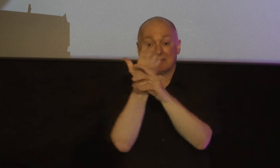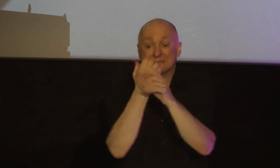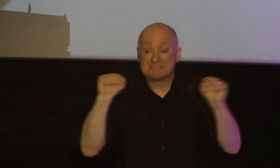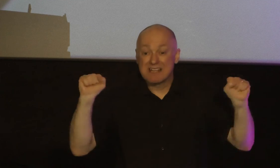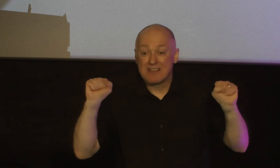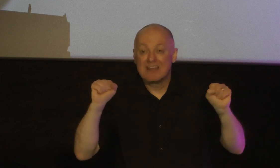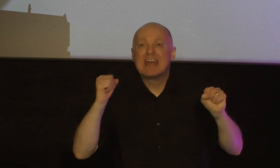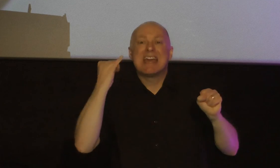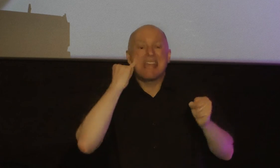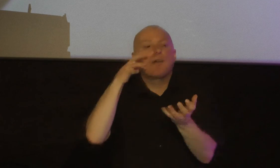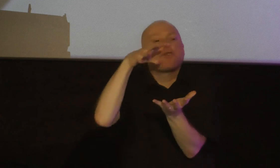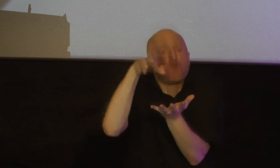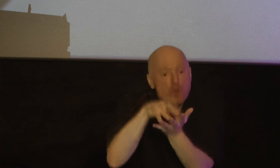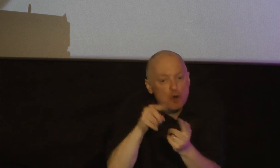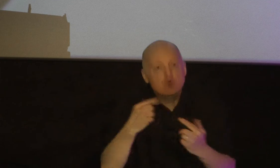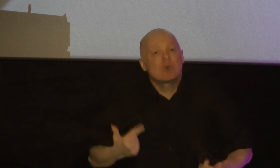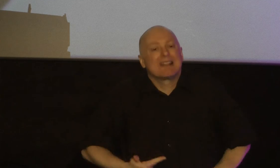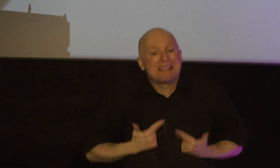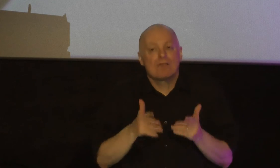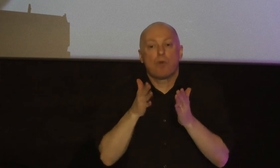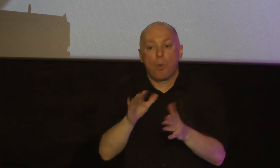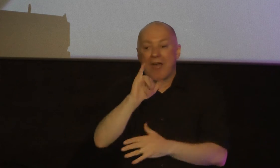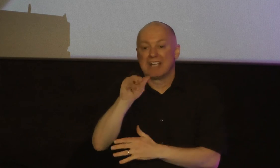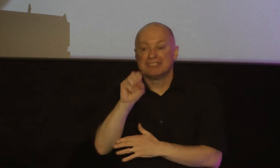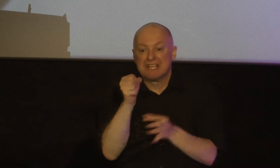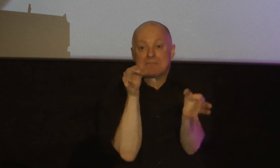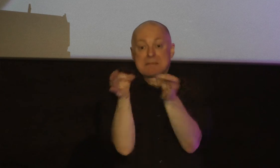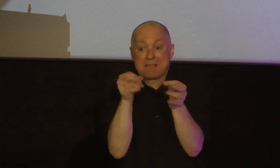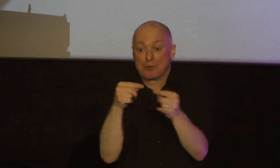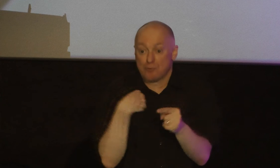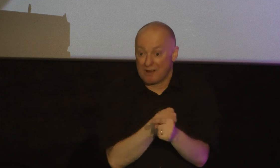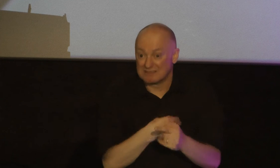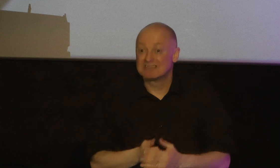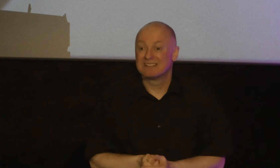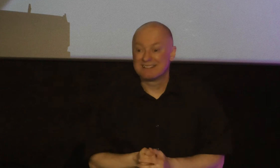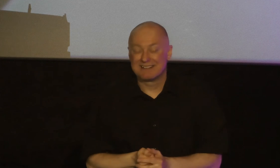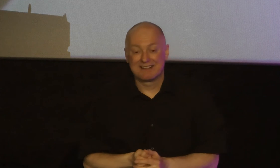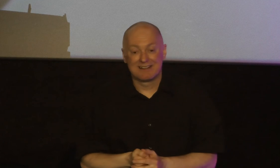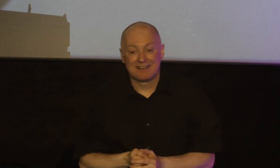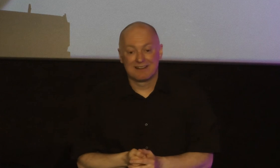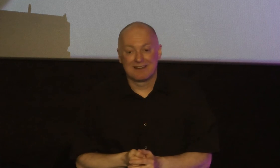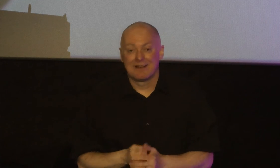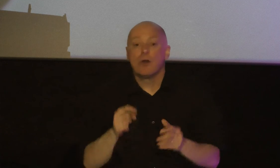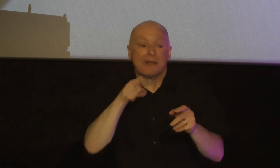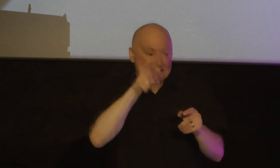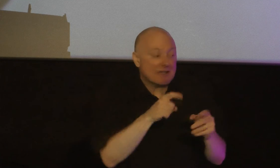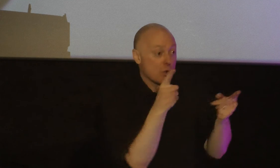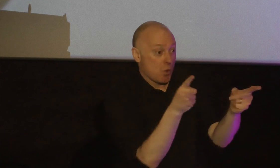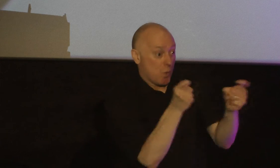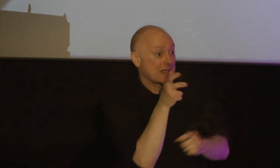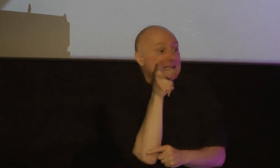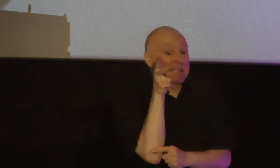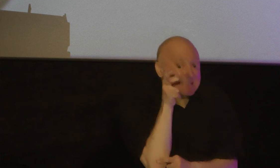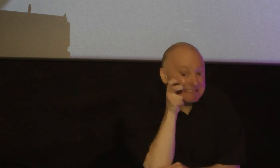we can learn to live the way James is exhorting us to live quick to listen and slow